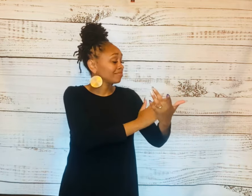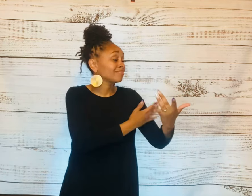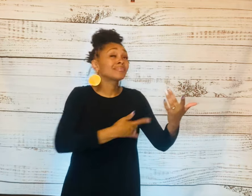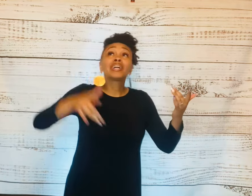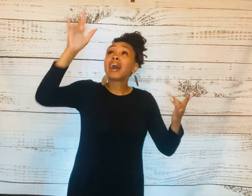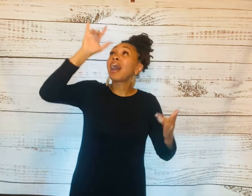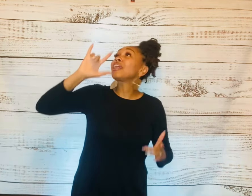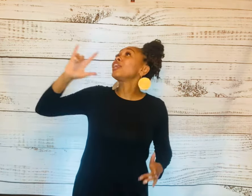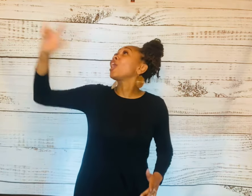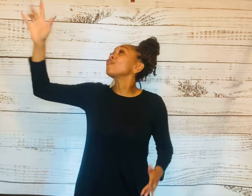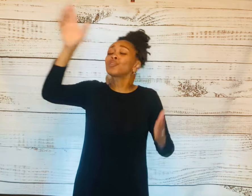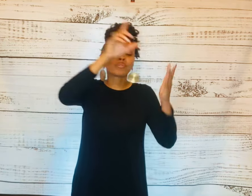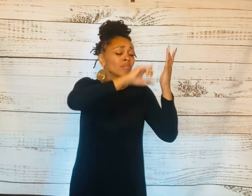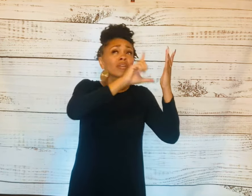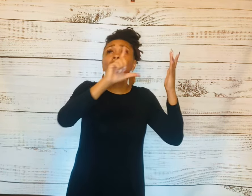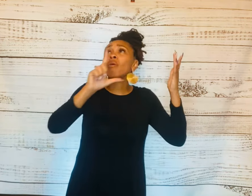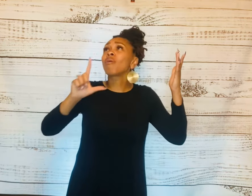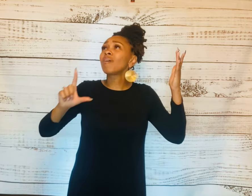I love You, Lord